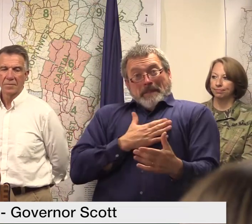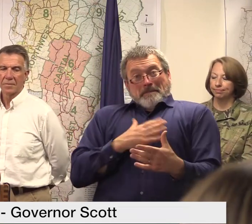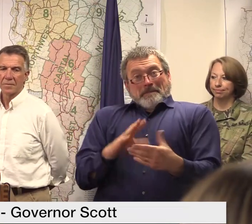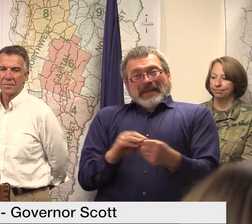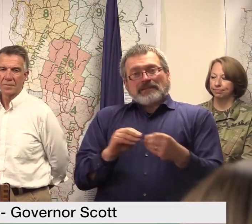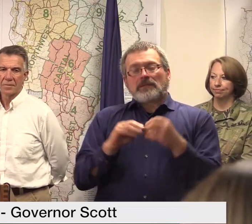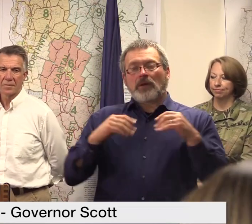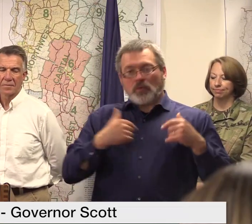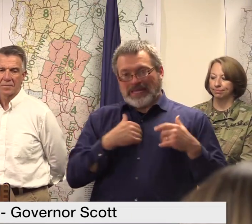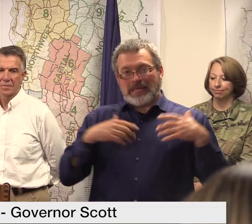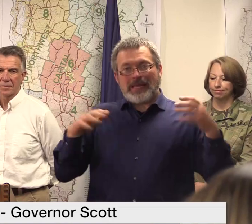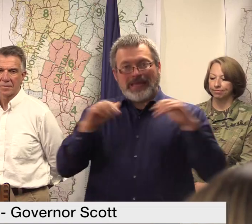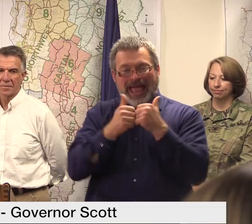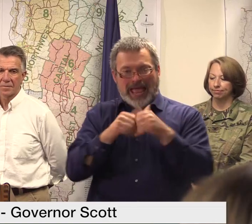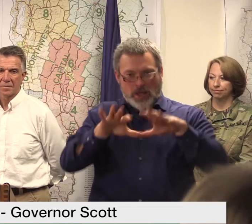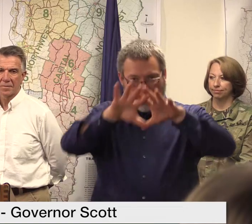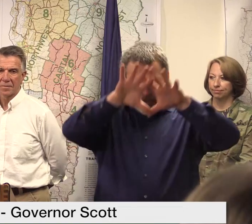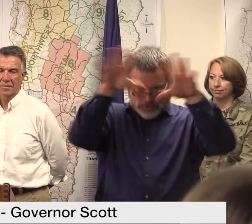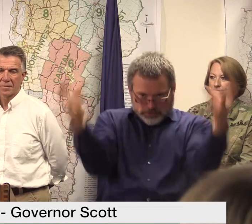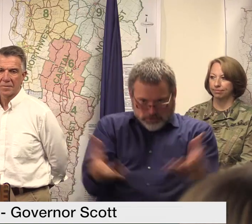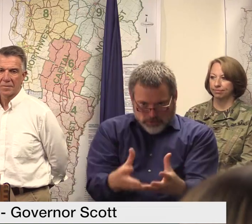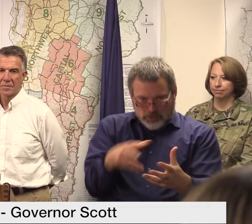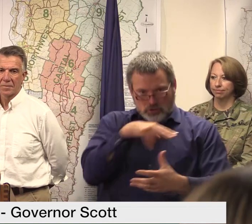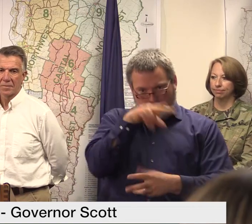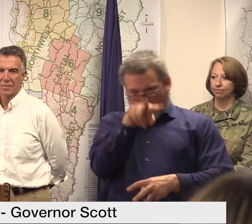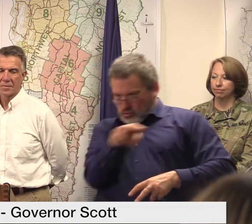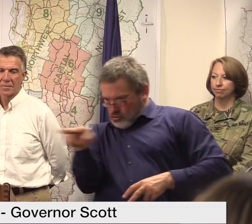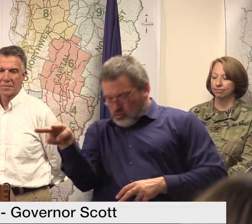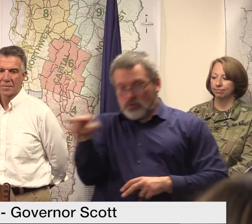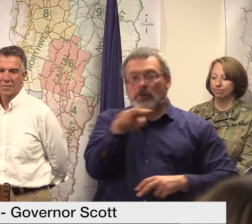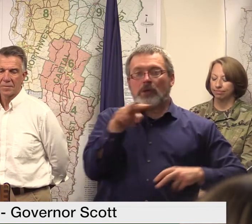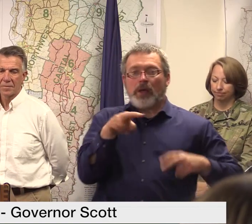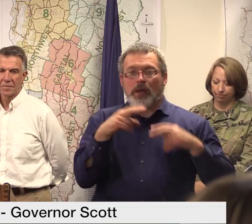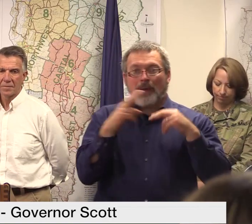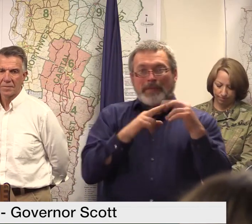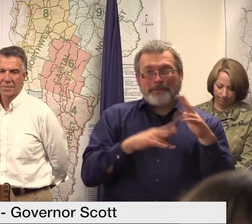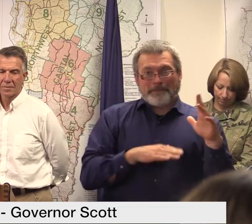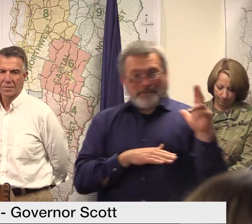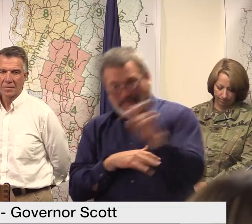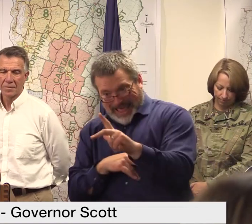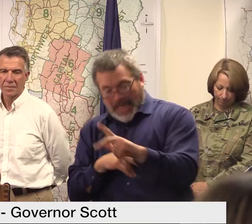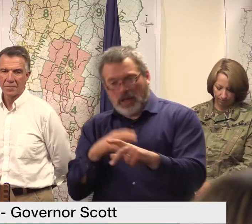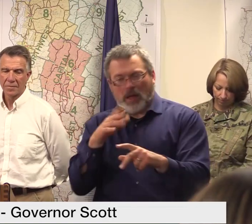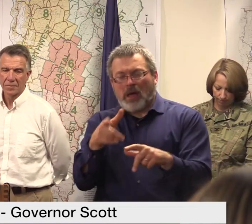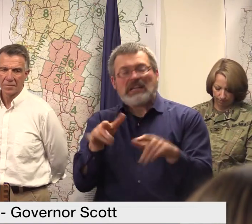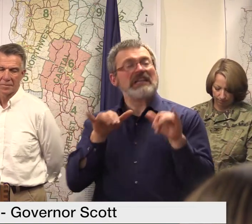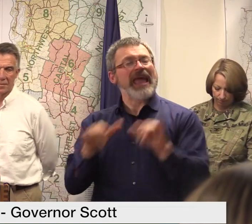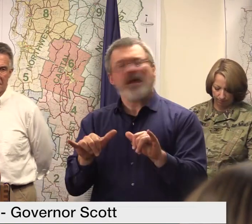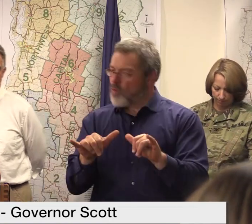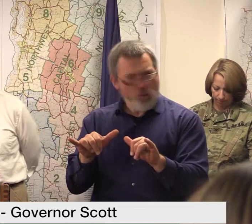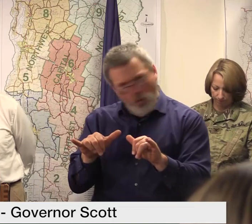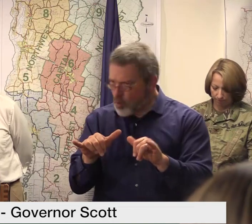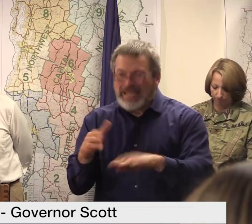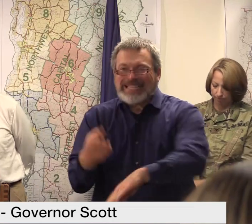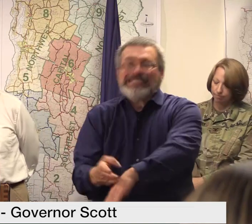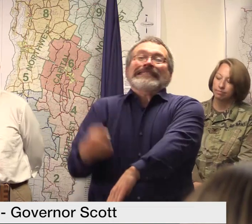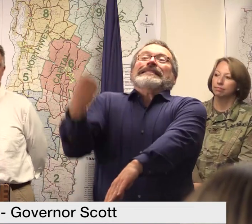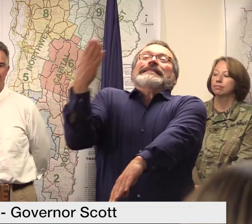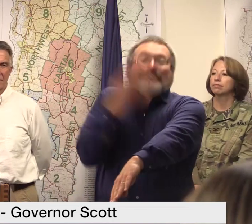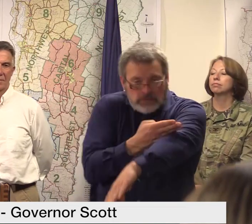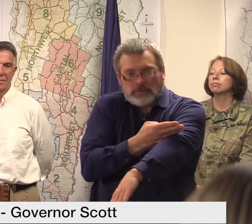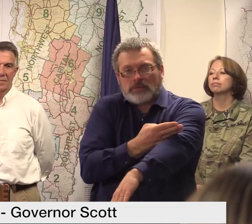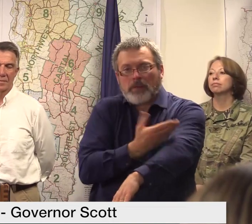rebuild and ensure to that we are in a better place um Vermont is stronger